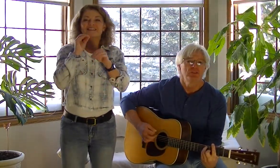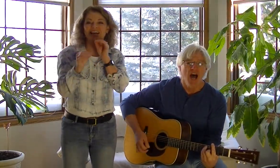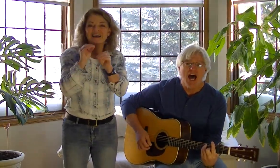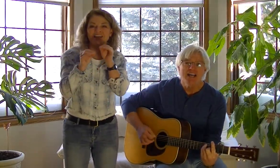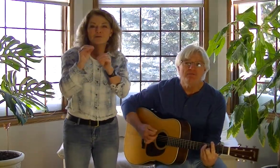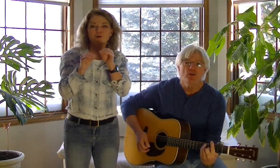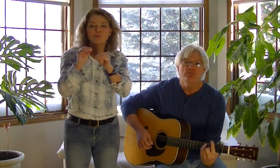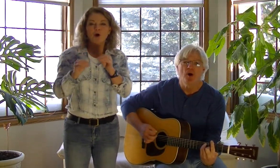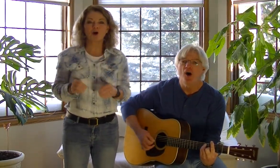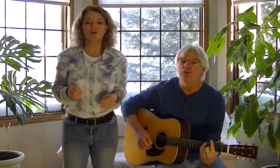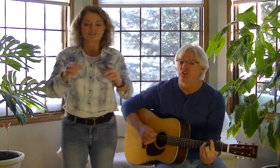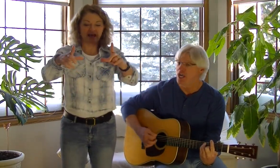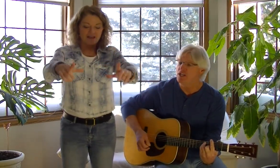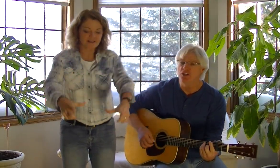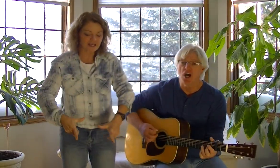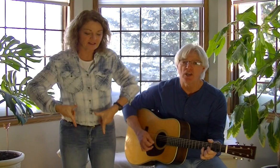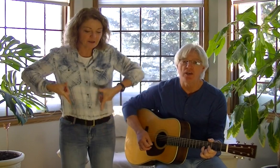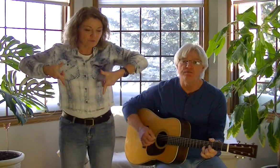I wear